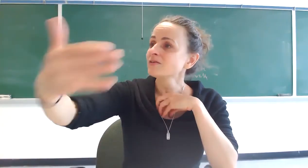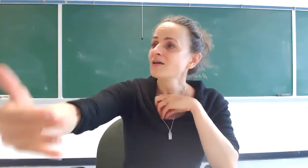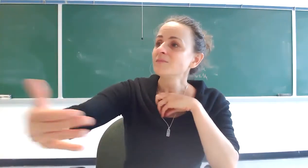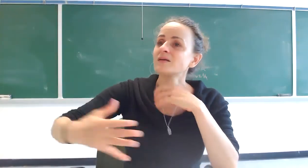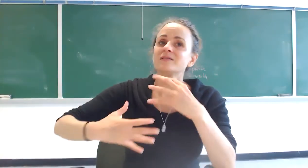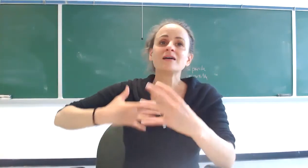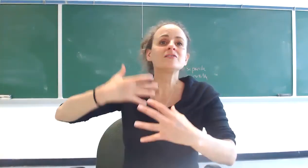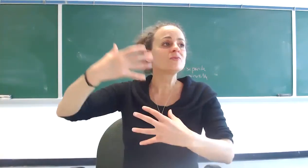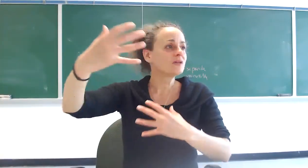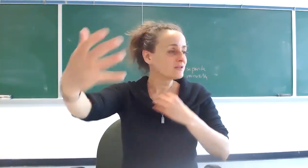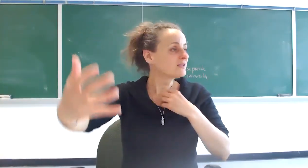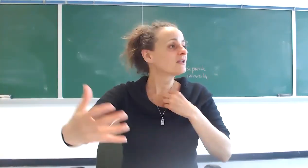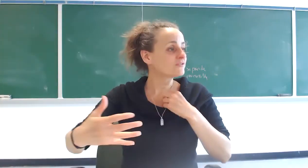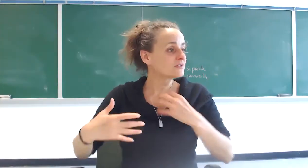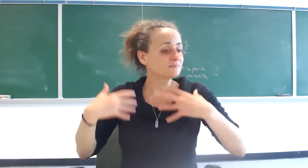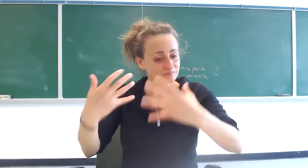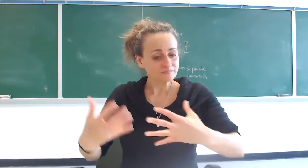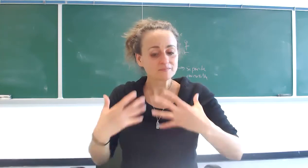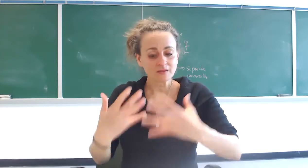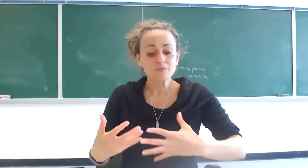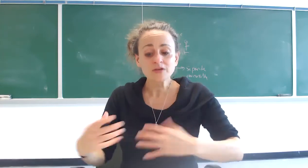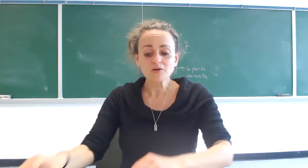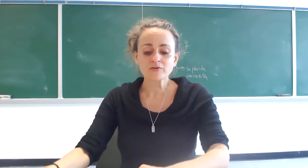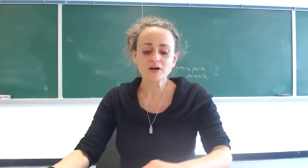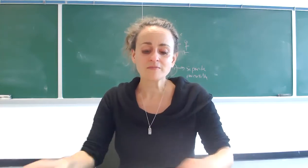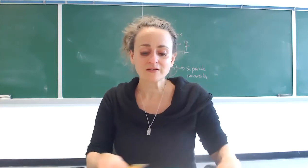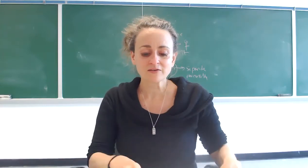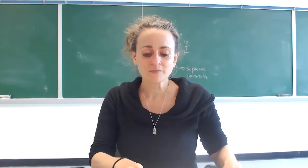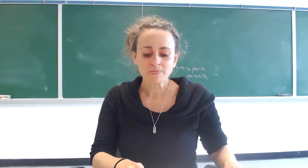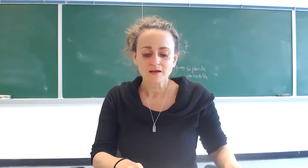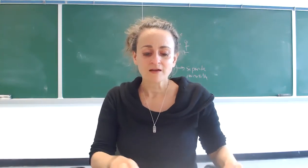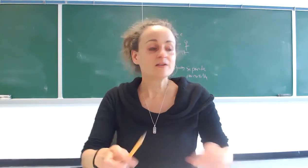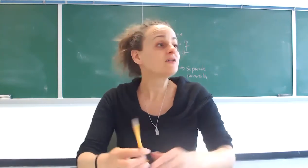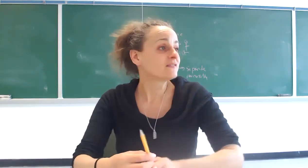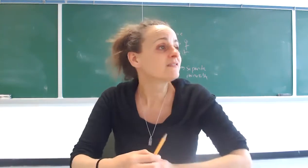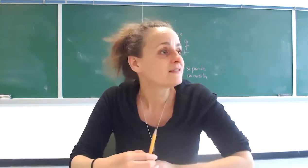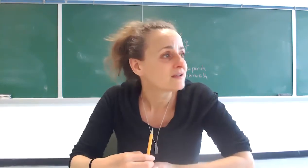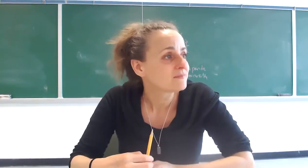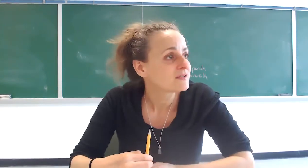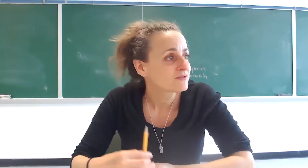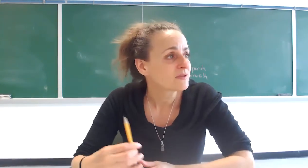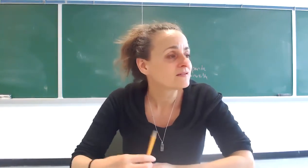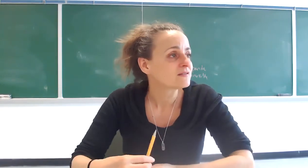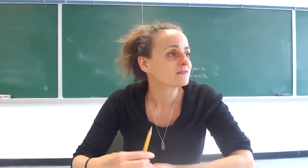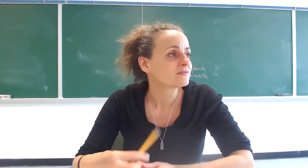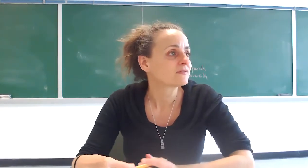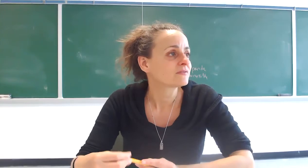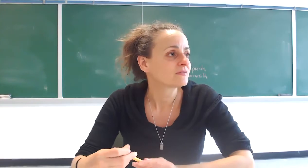because that is the way they can actually really overcome it so uh leaving us let's say that in another my new things this year